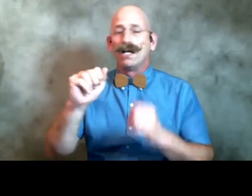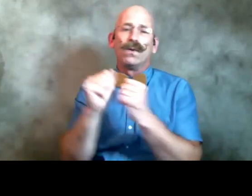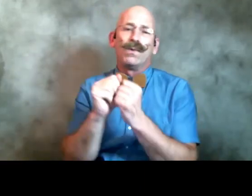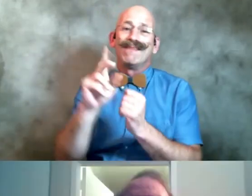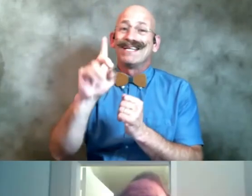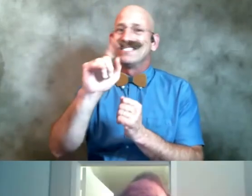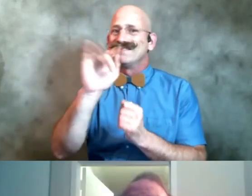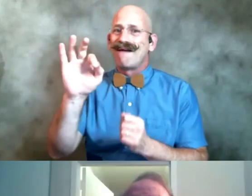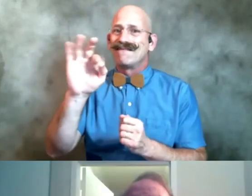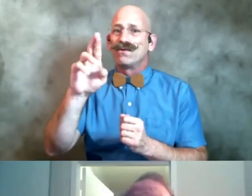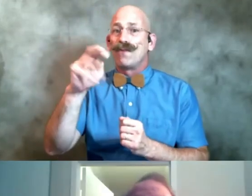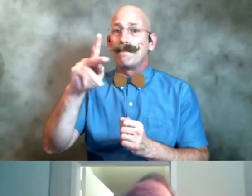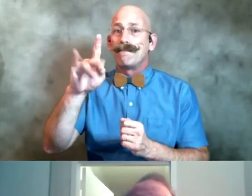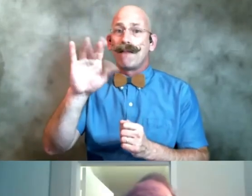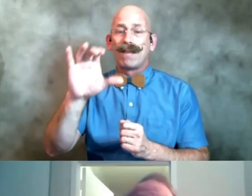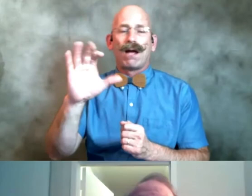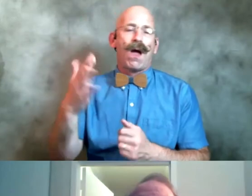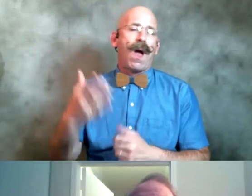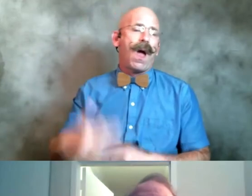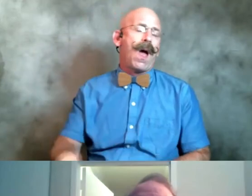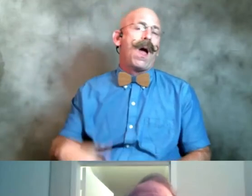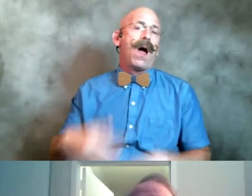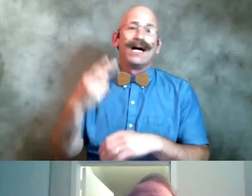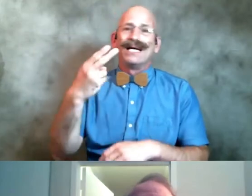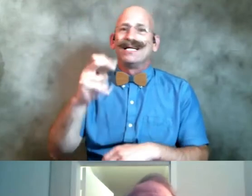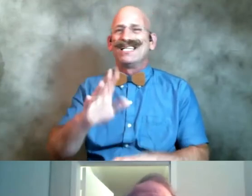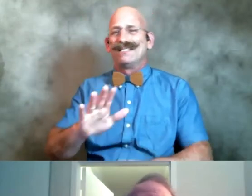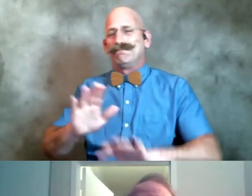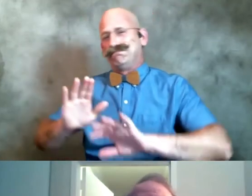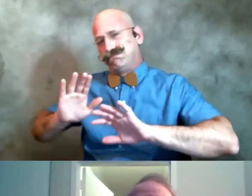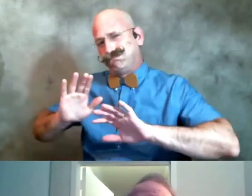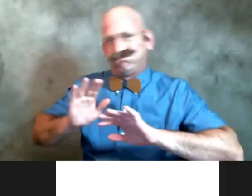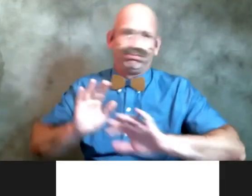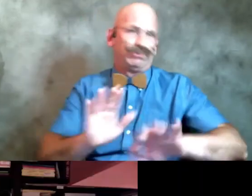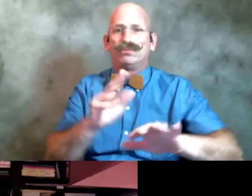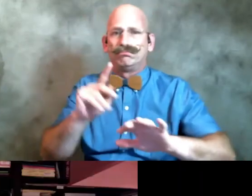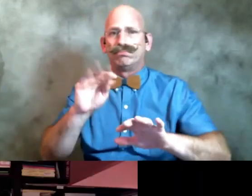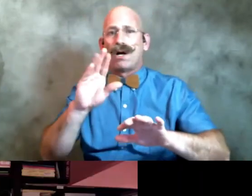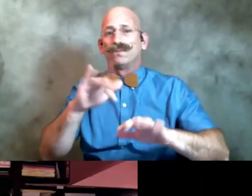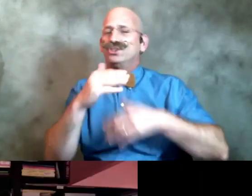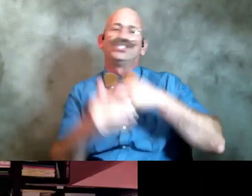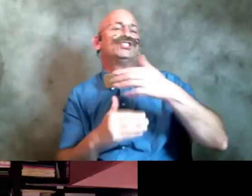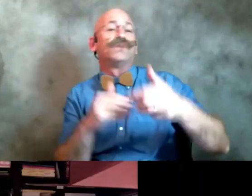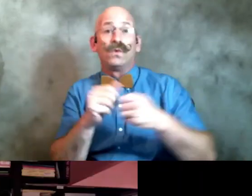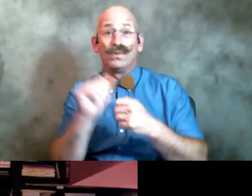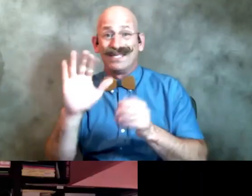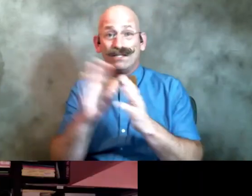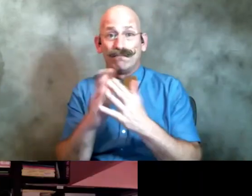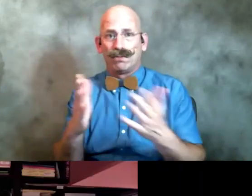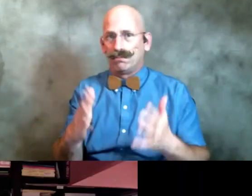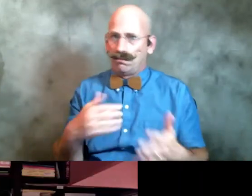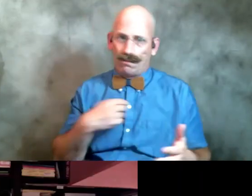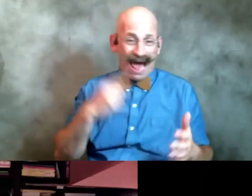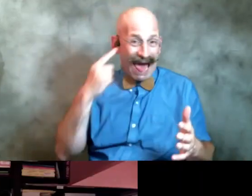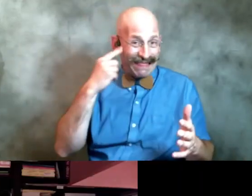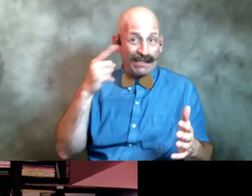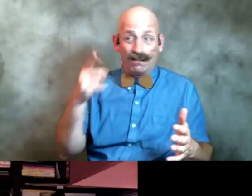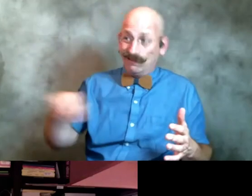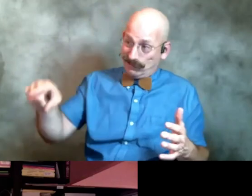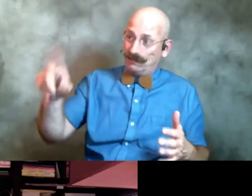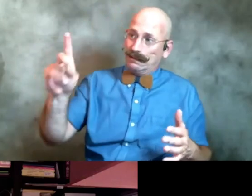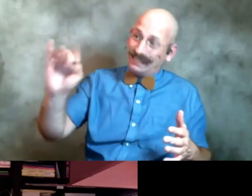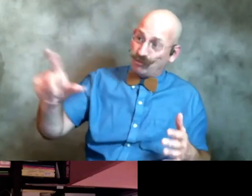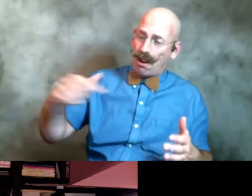advance he has moved poetry so far forward with that book that you know the rest of us are analog um